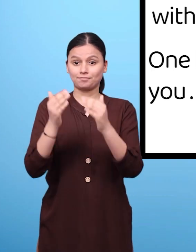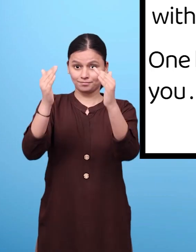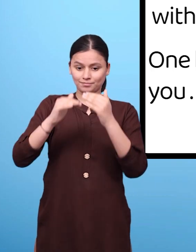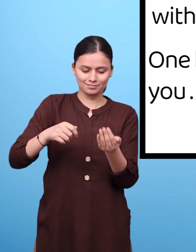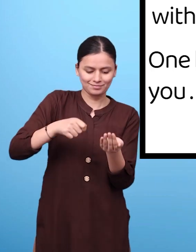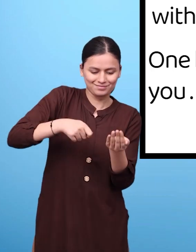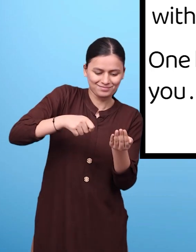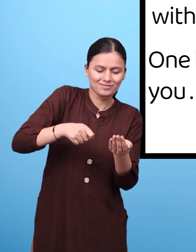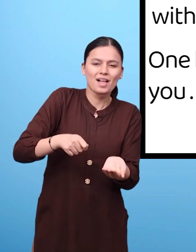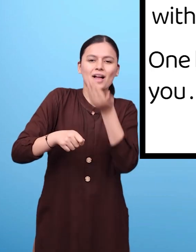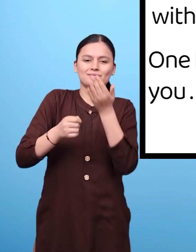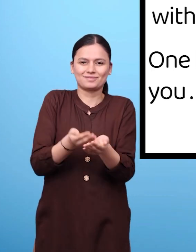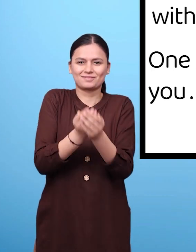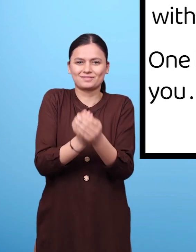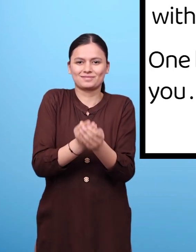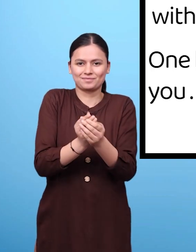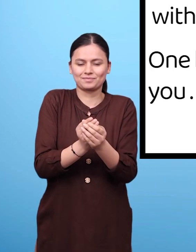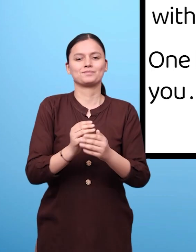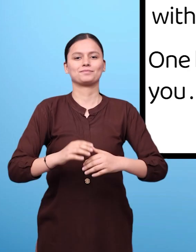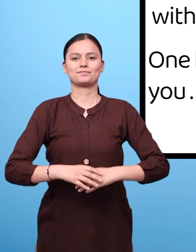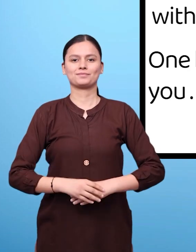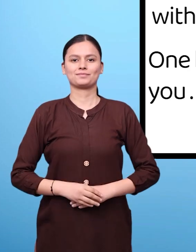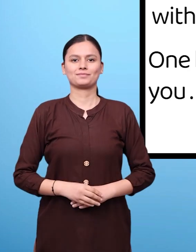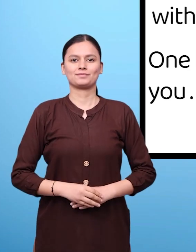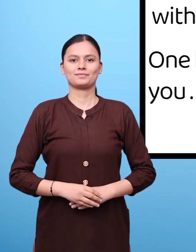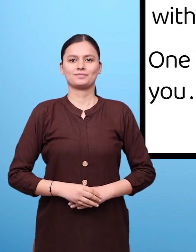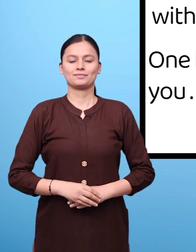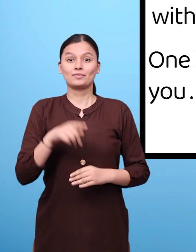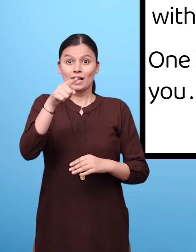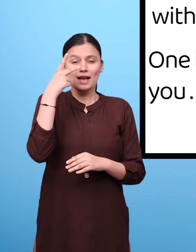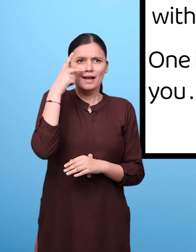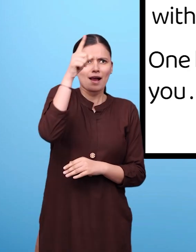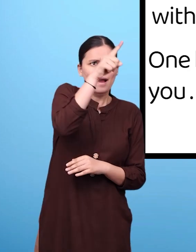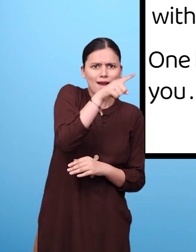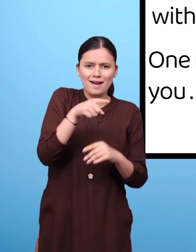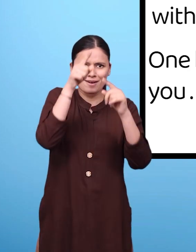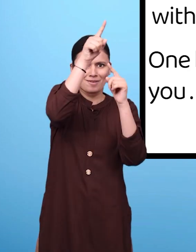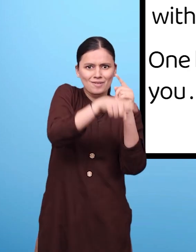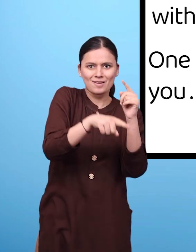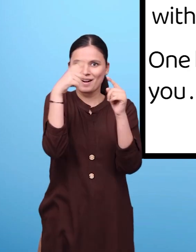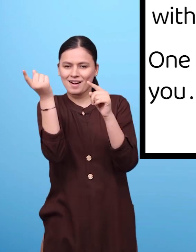and finally a paper cone. In the middle we have five shapes.